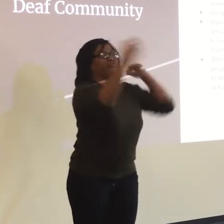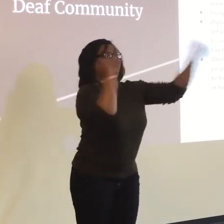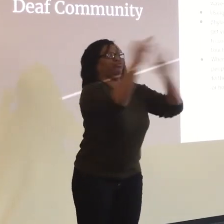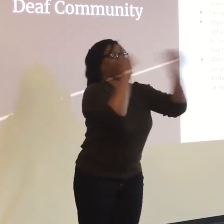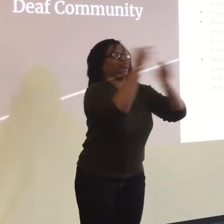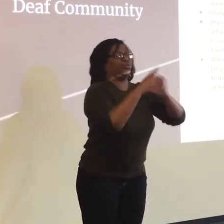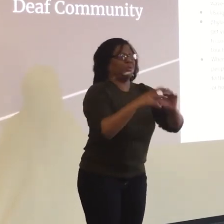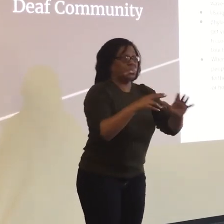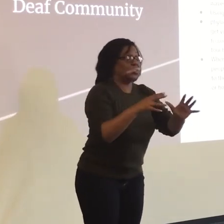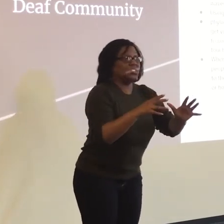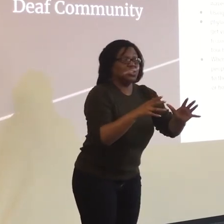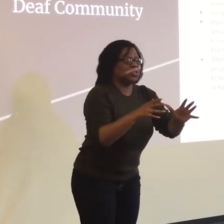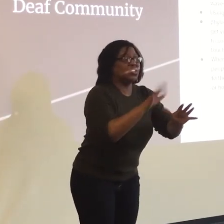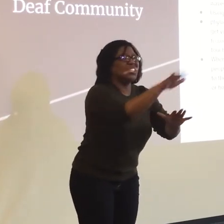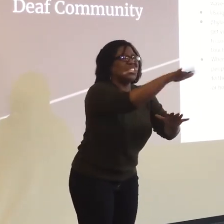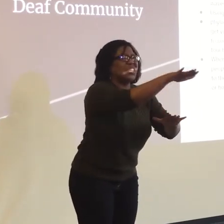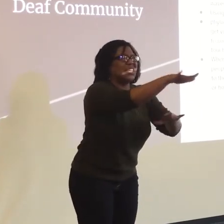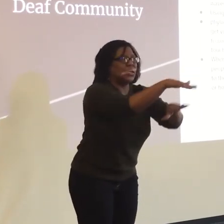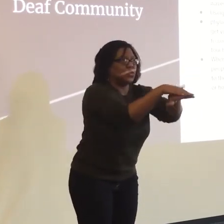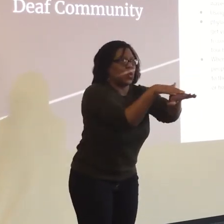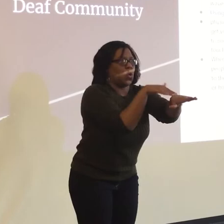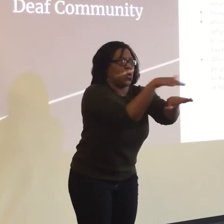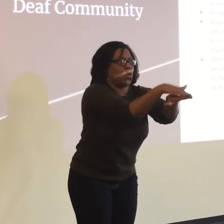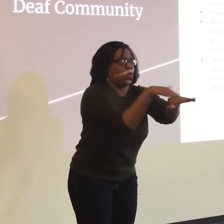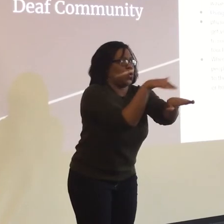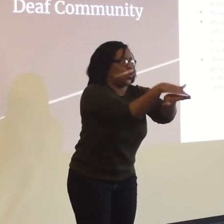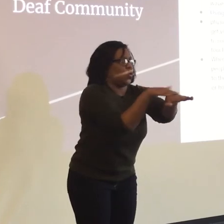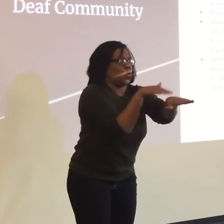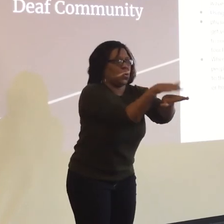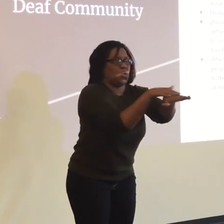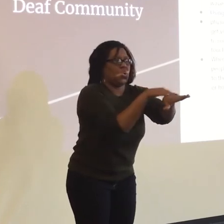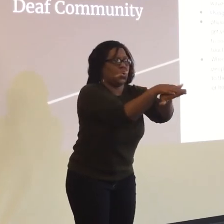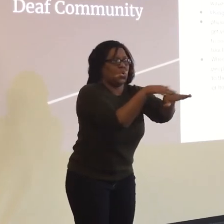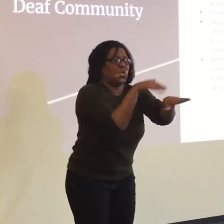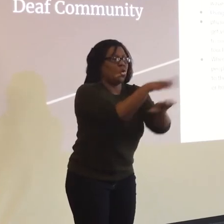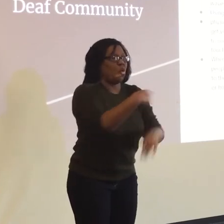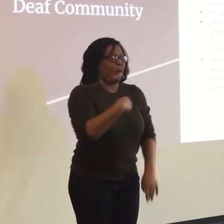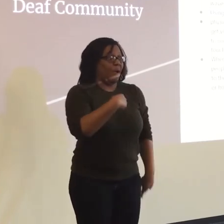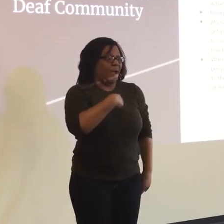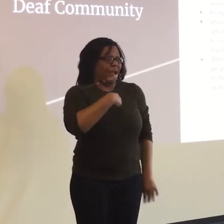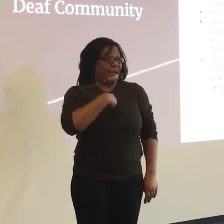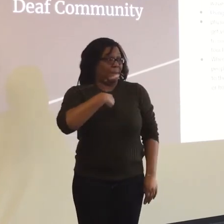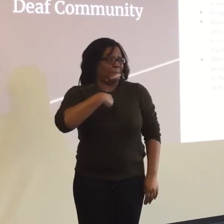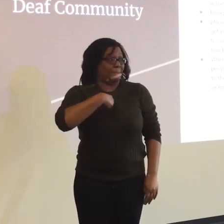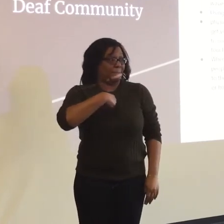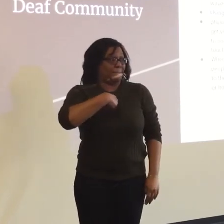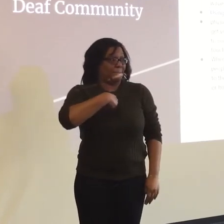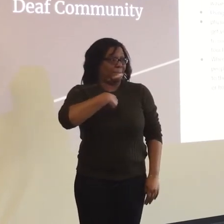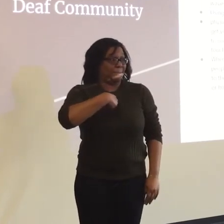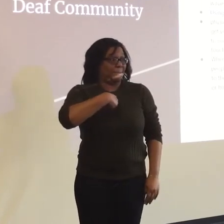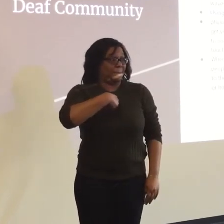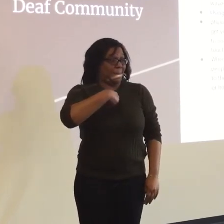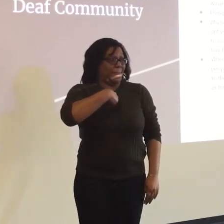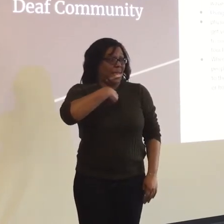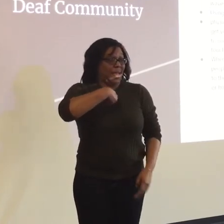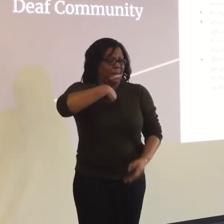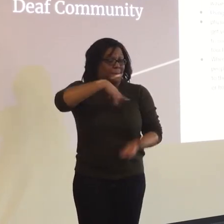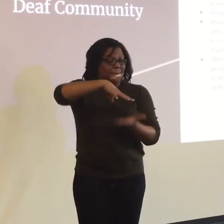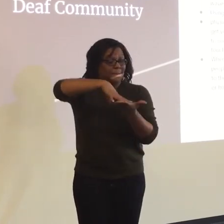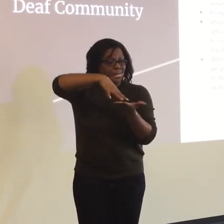If a person is signing very fast at you and you're like, I can't keep up, go ahead and sign slow. So point to yourself